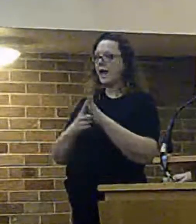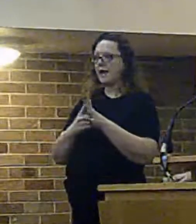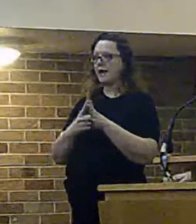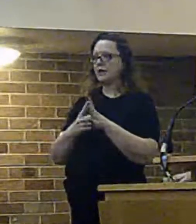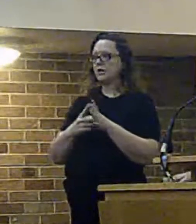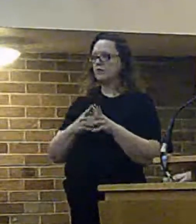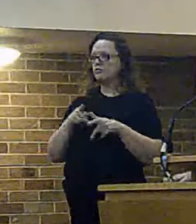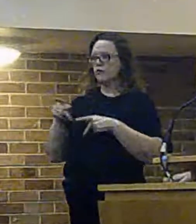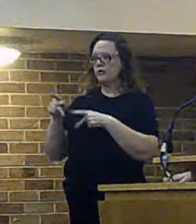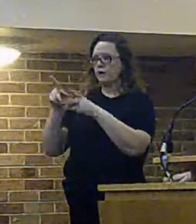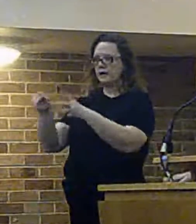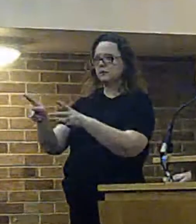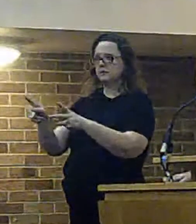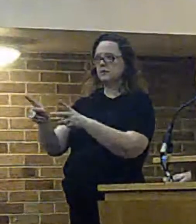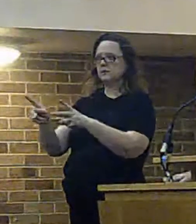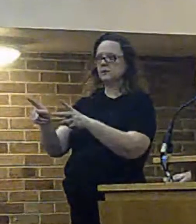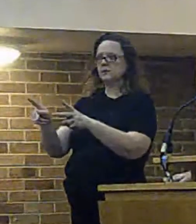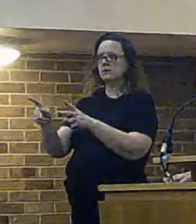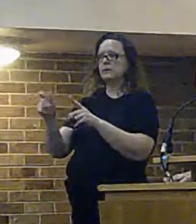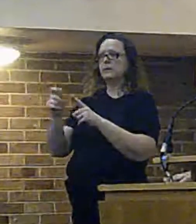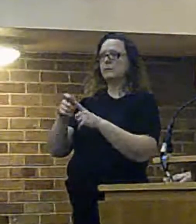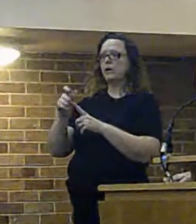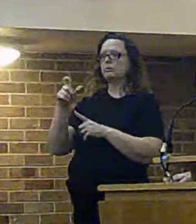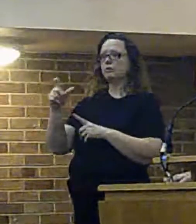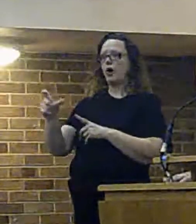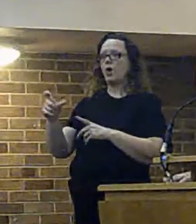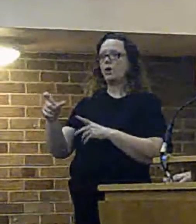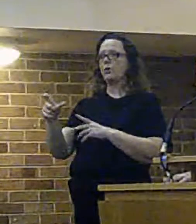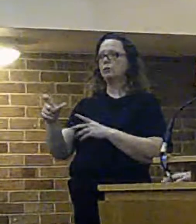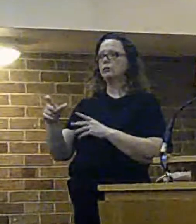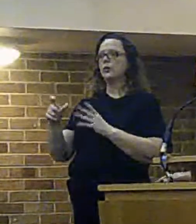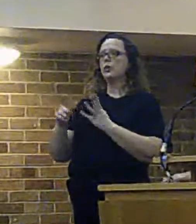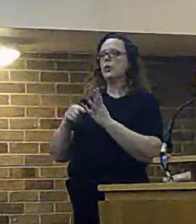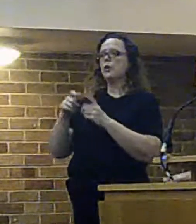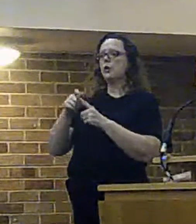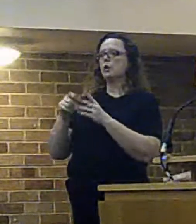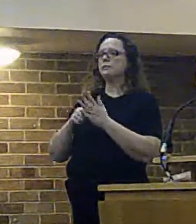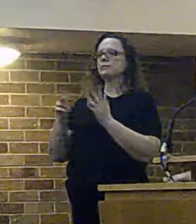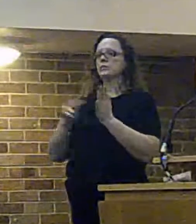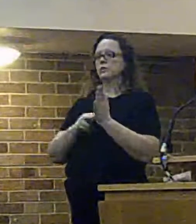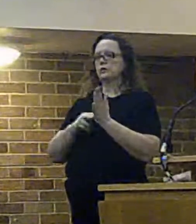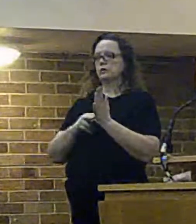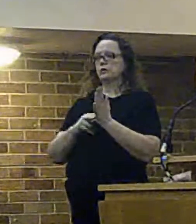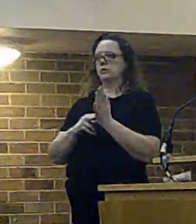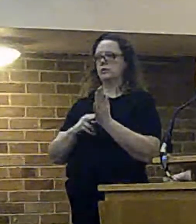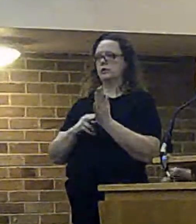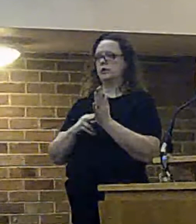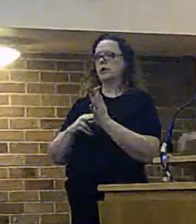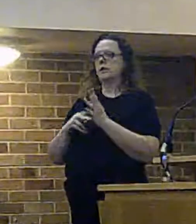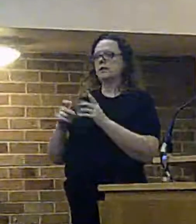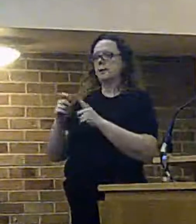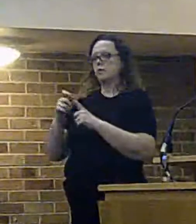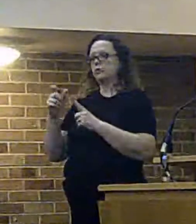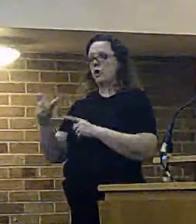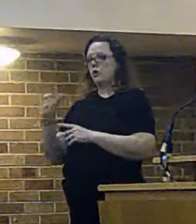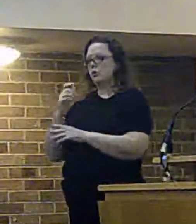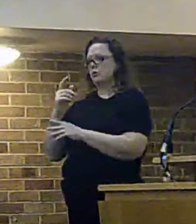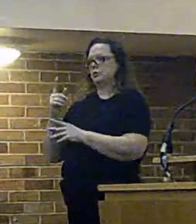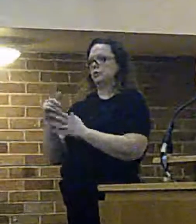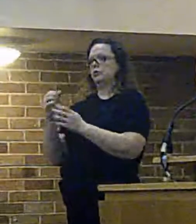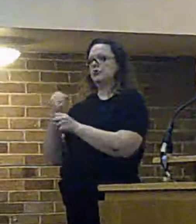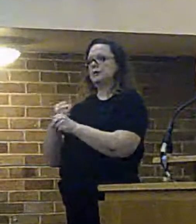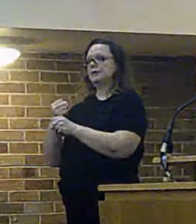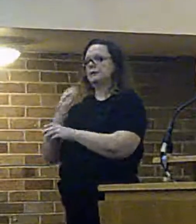finder you put in the coast there the postcode for upton fire station and you put in the postcode for greezeby library by an a a root